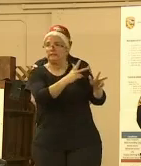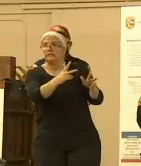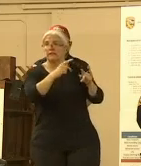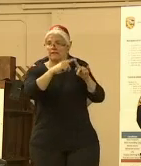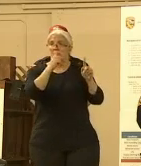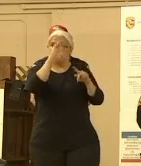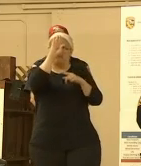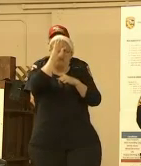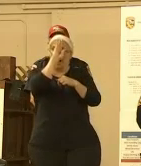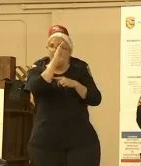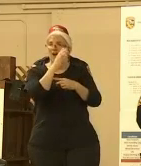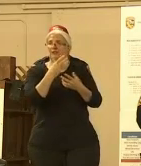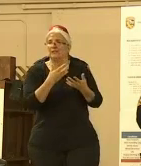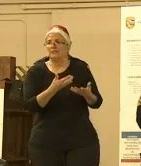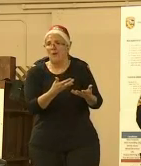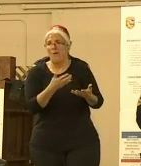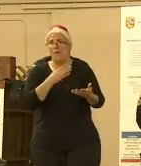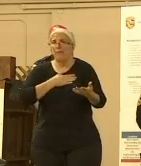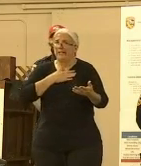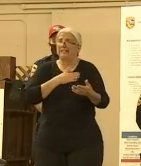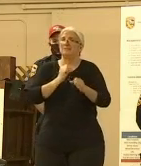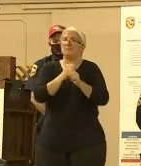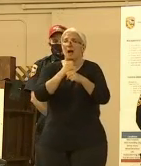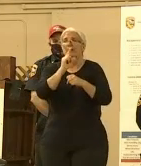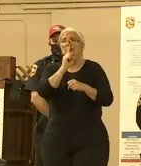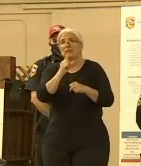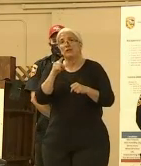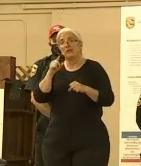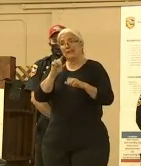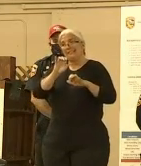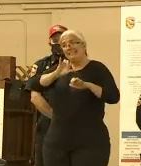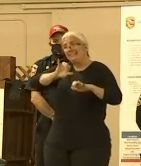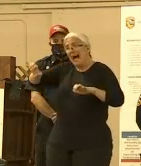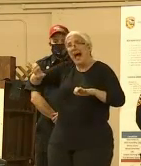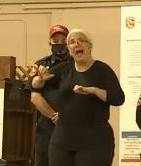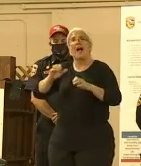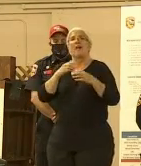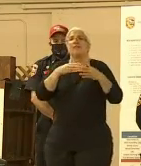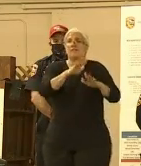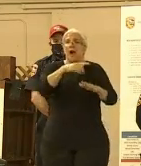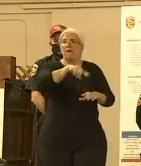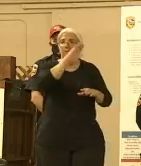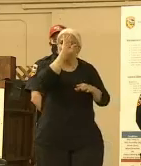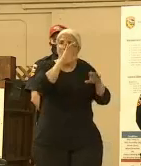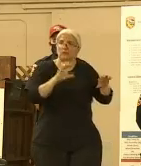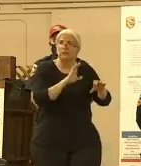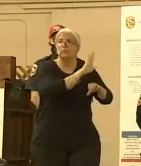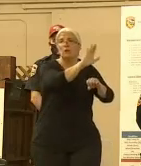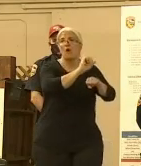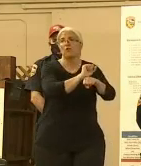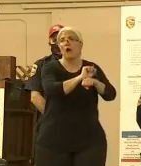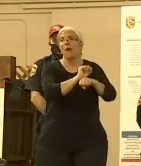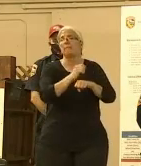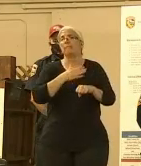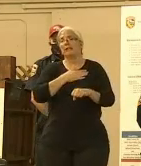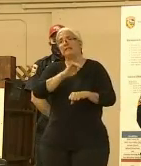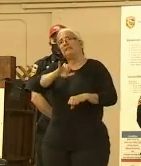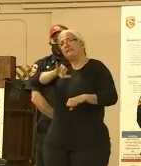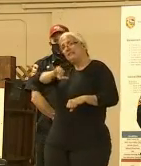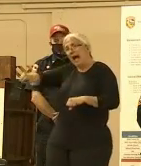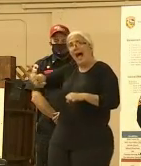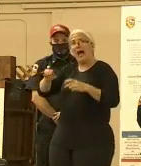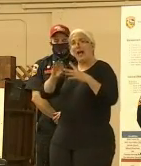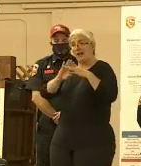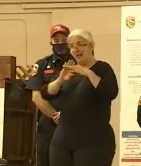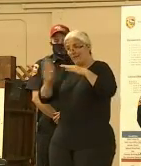But we want those firefighters to be able to do their job effectively, and that is why we ask that you continue to stay out of evacuation zones so that we